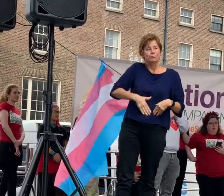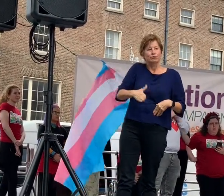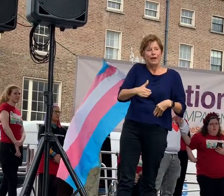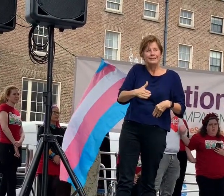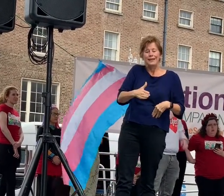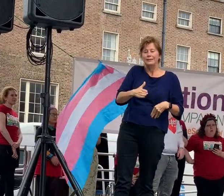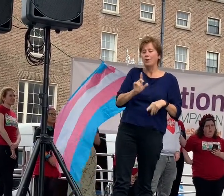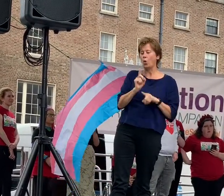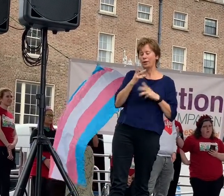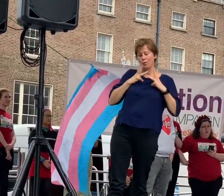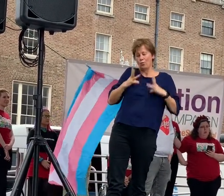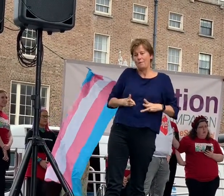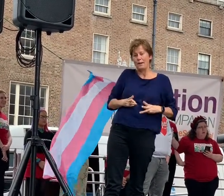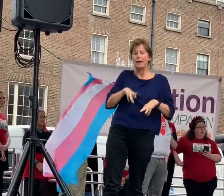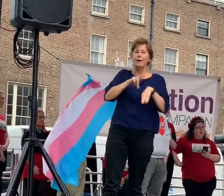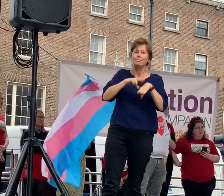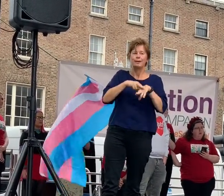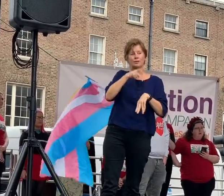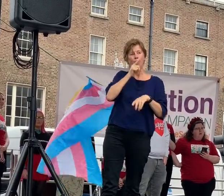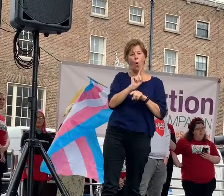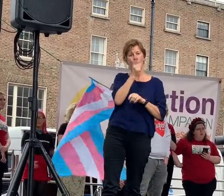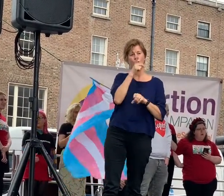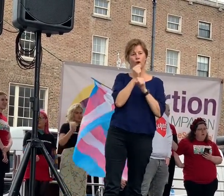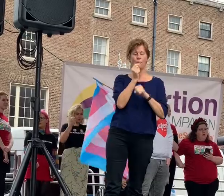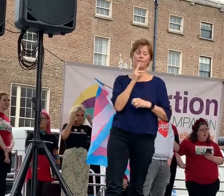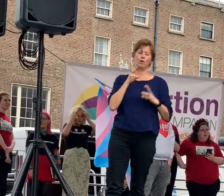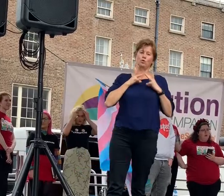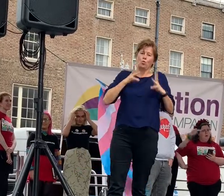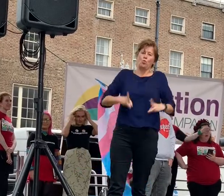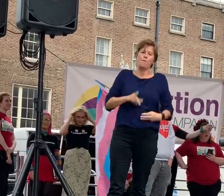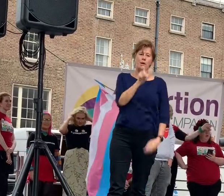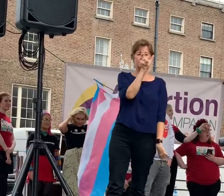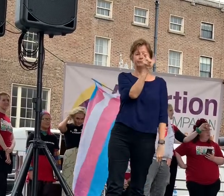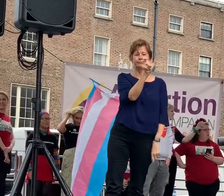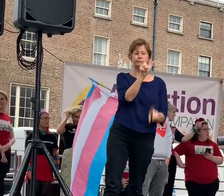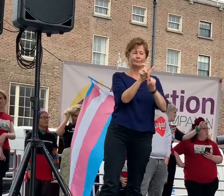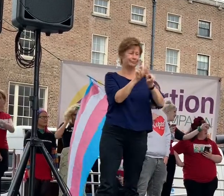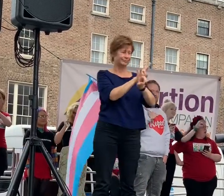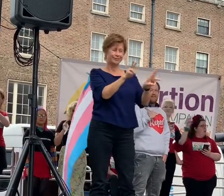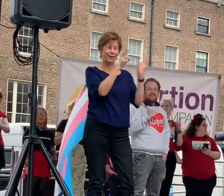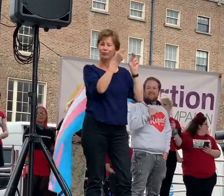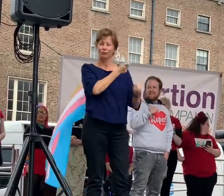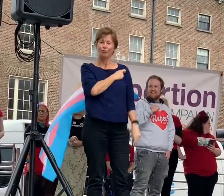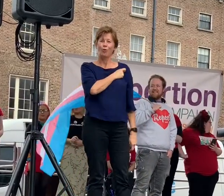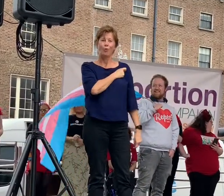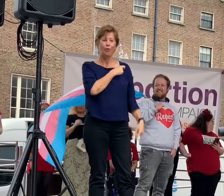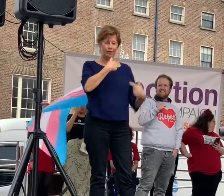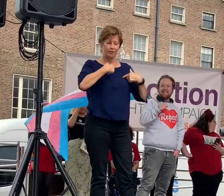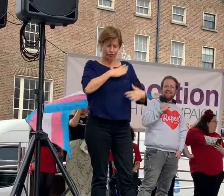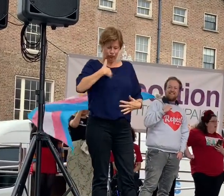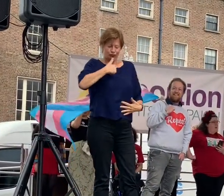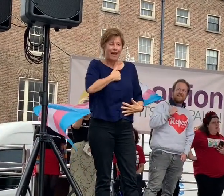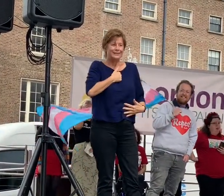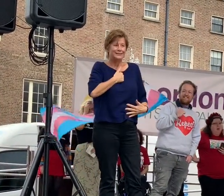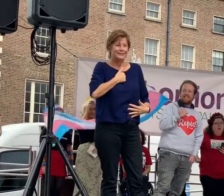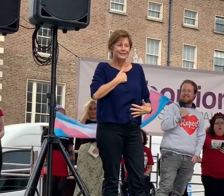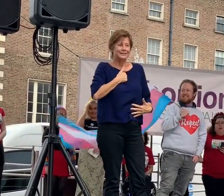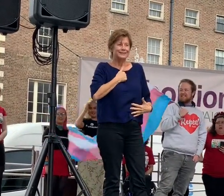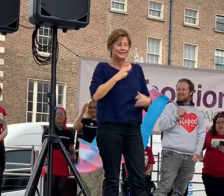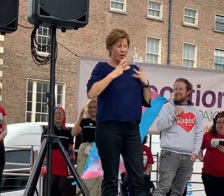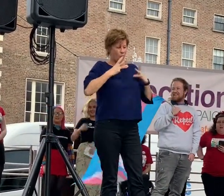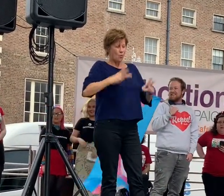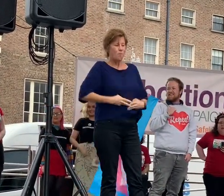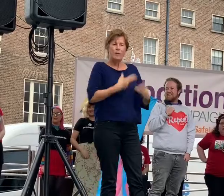fantastic sign. I don't know where they've gone but it says I don't need a uterus to care about abortion because I have a heart. I saw it somewhere over there.